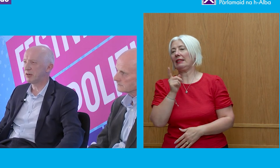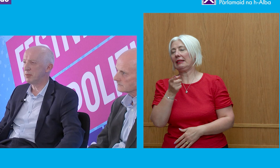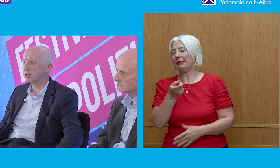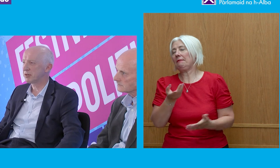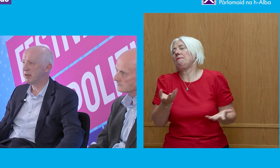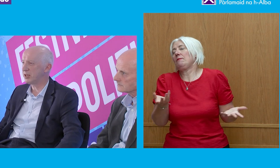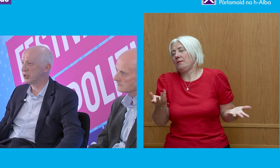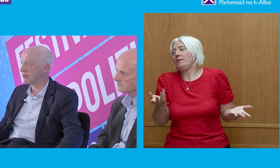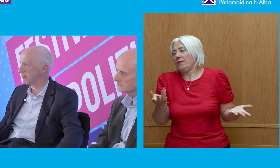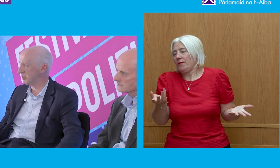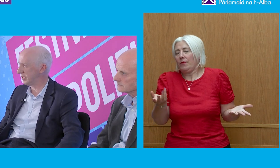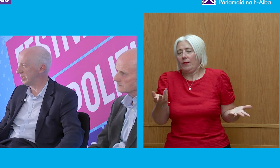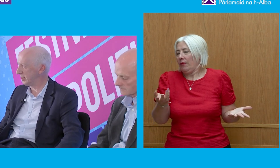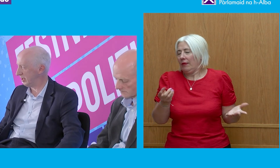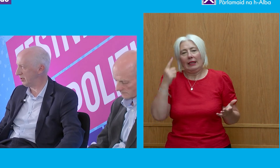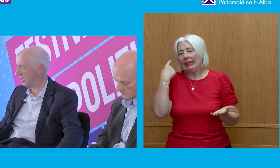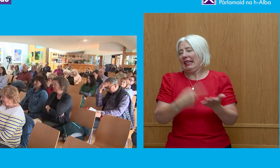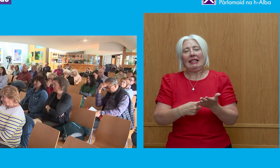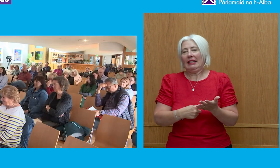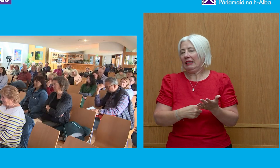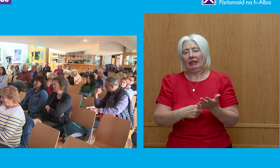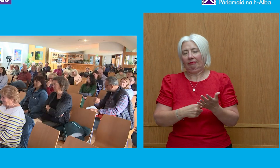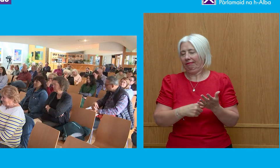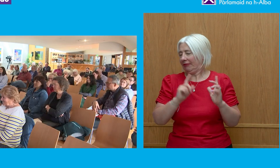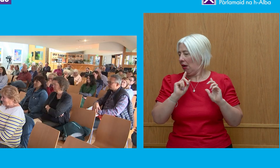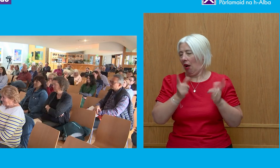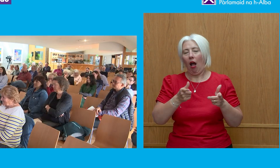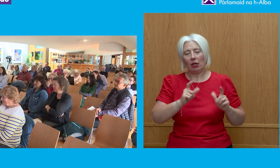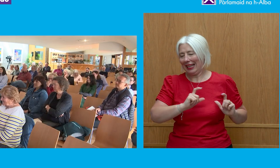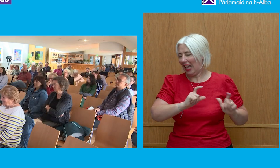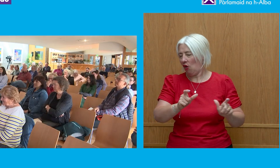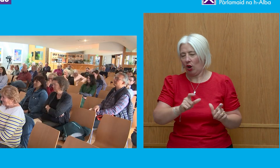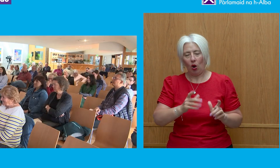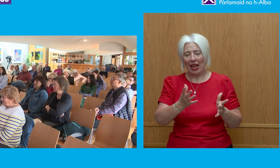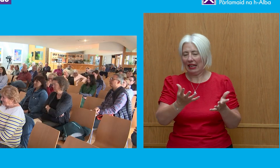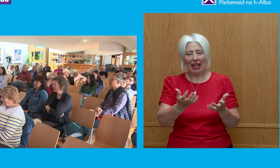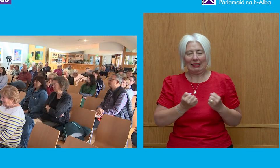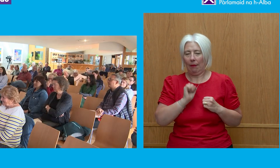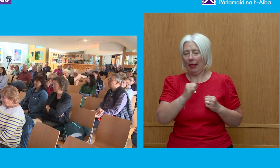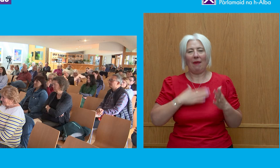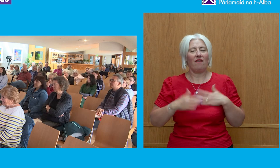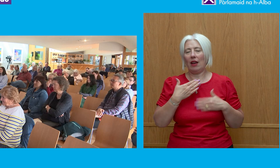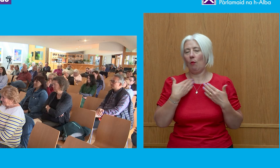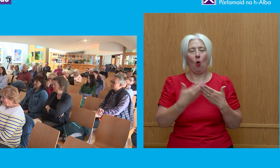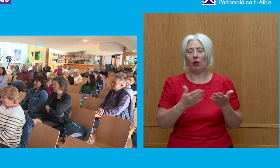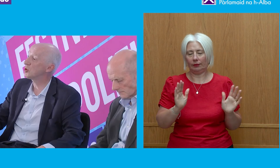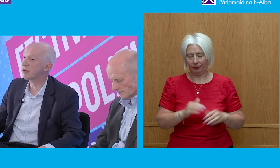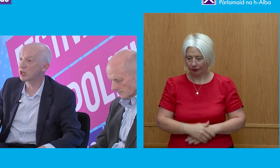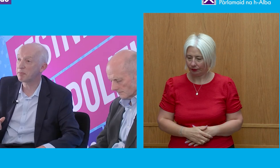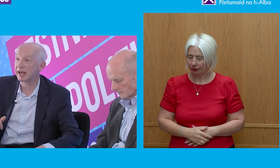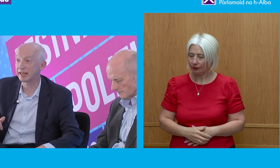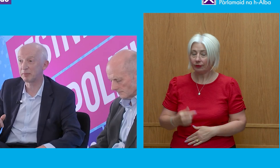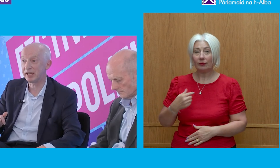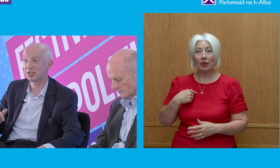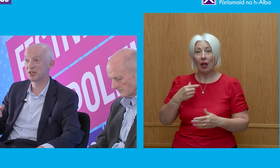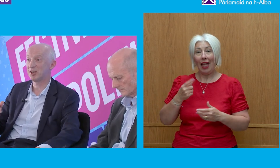representative government, eventually decided that he could not be tolerated any longer. But I just, obviously, as a historian, we'll just